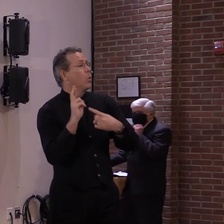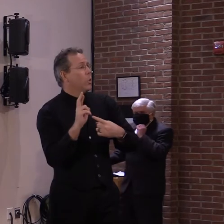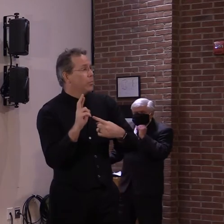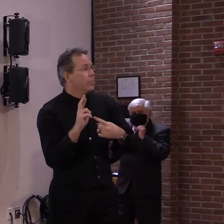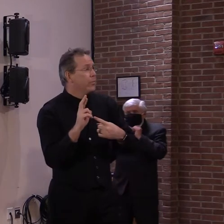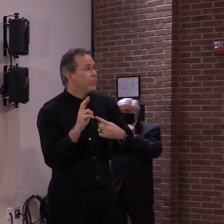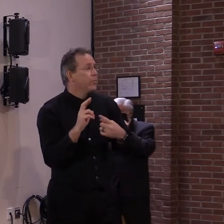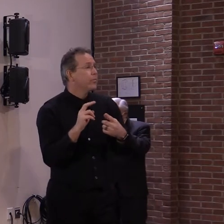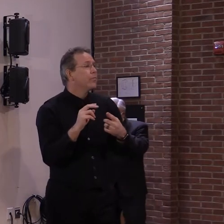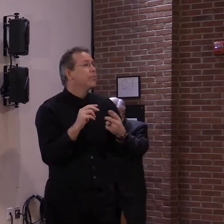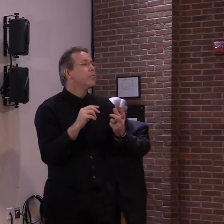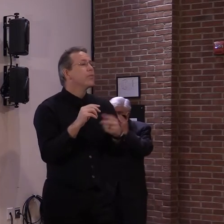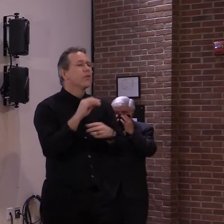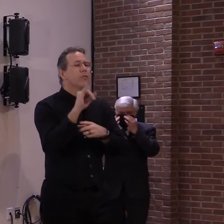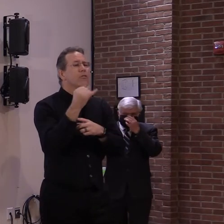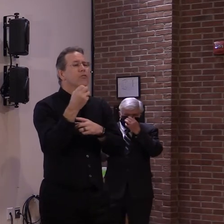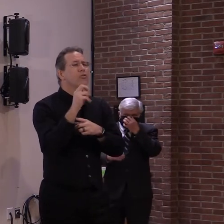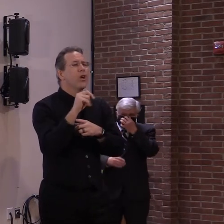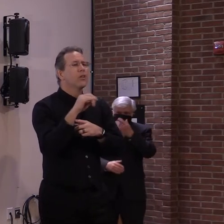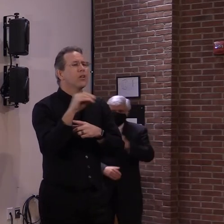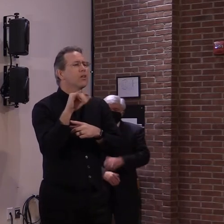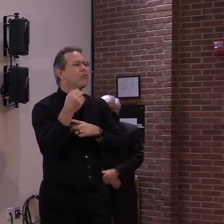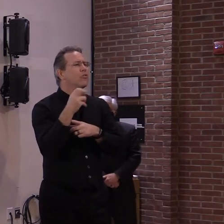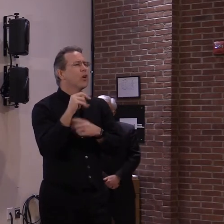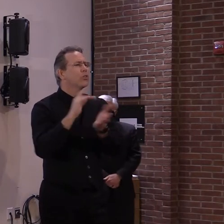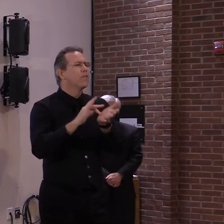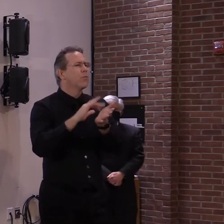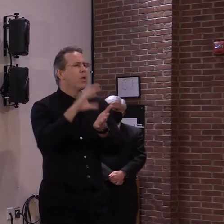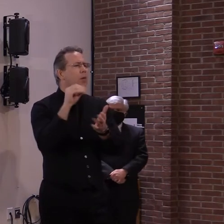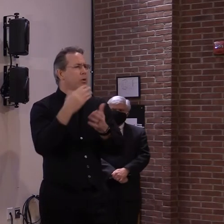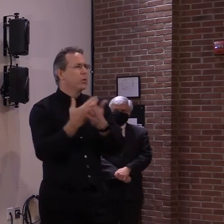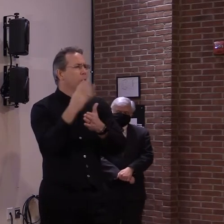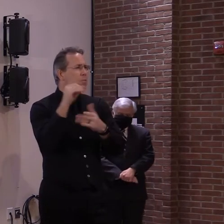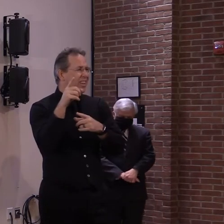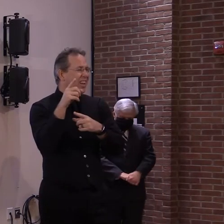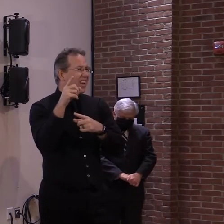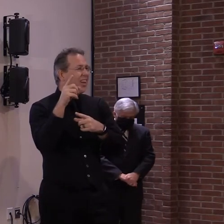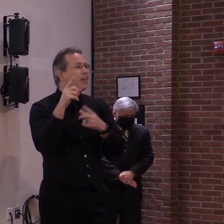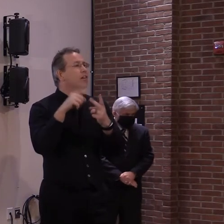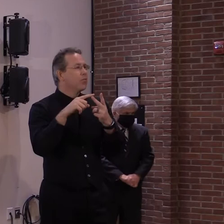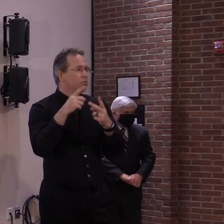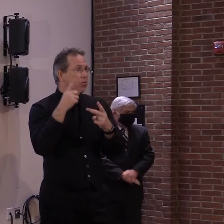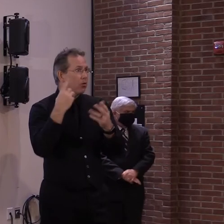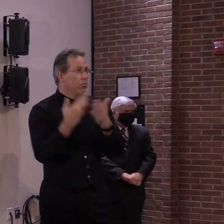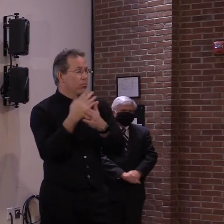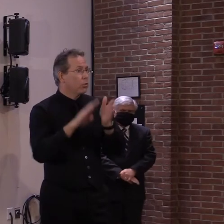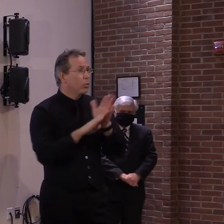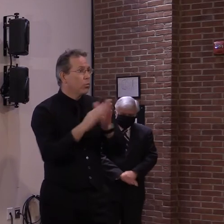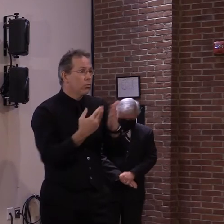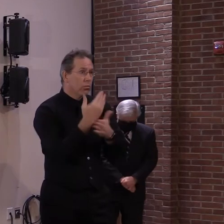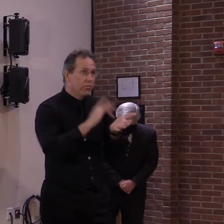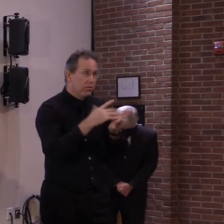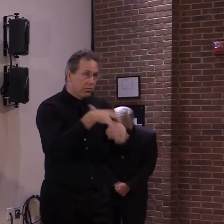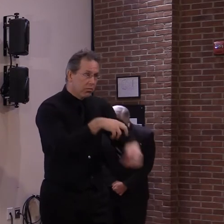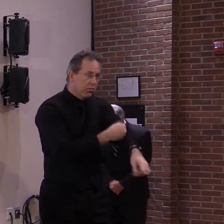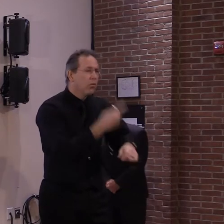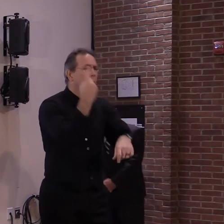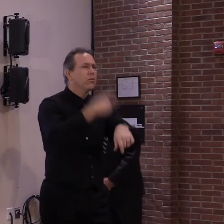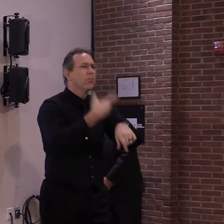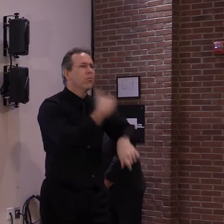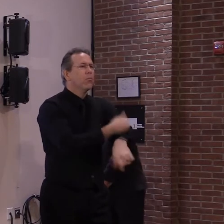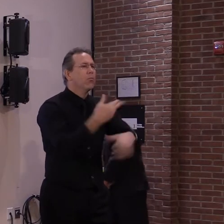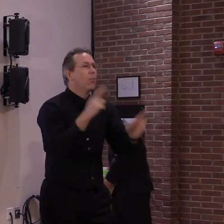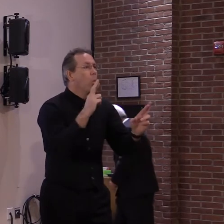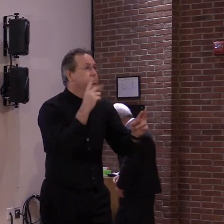which is a single, uh, strategy, uh, as well as AstraZeneca, who's doing trials here in Vermont. So, hopefully, uh, we'll